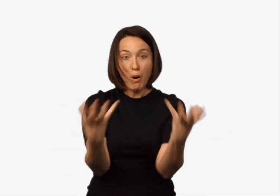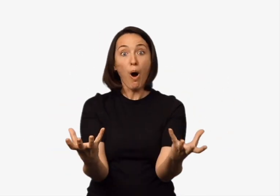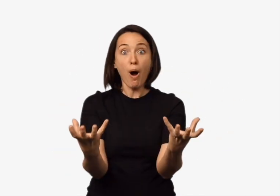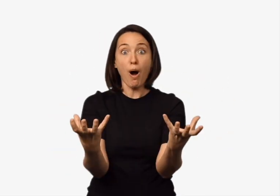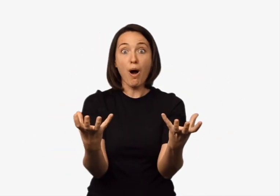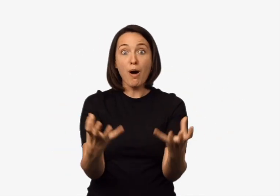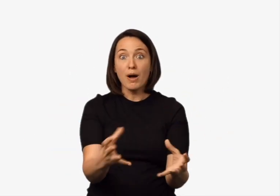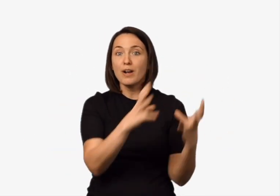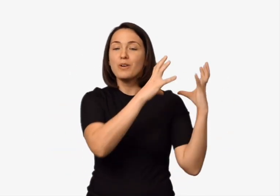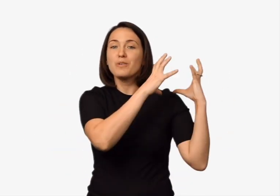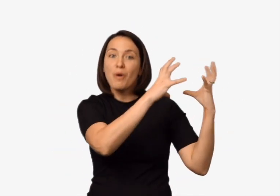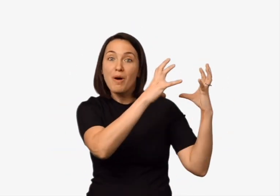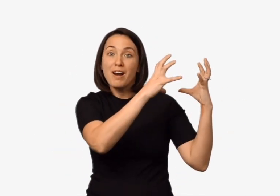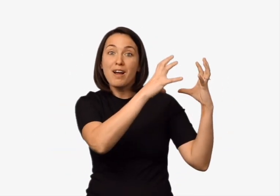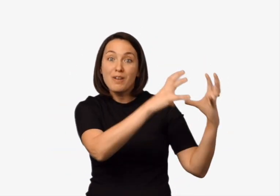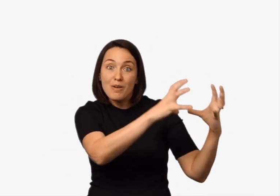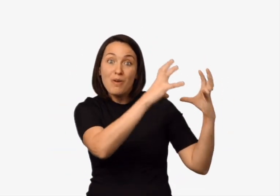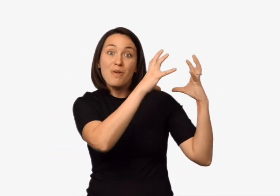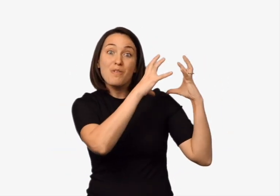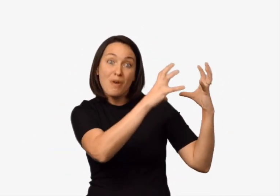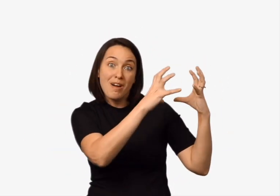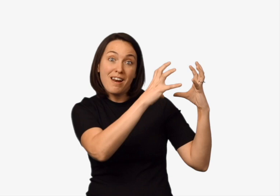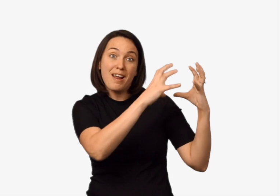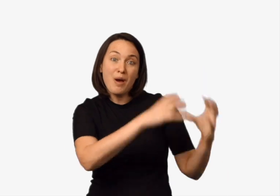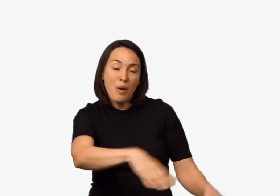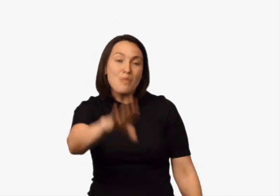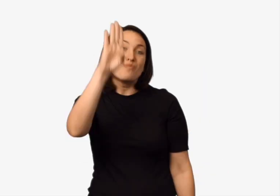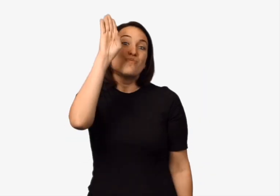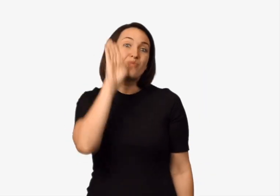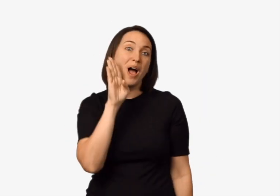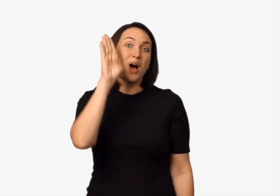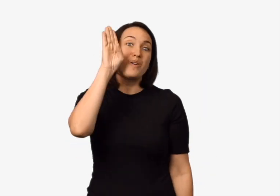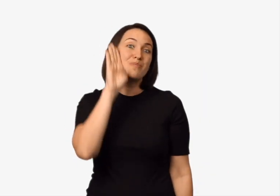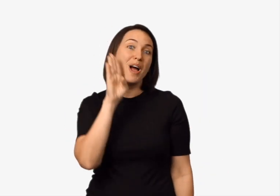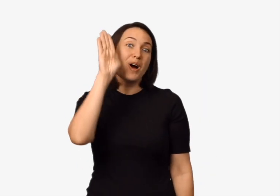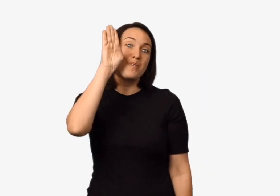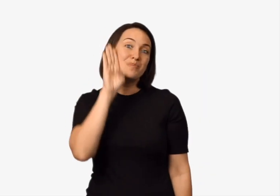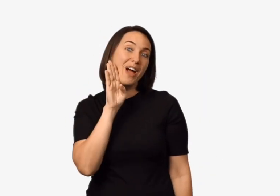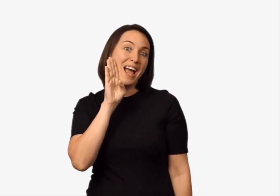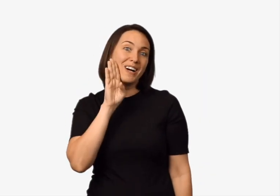bump, split. Coconut, coconut. Brown, brown, brown.